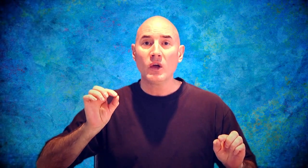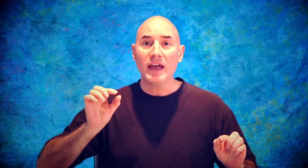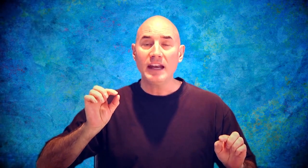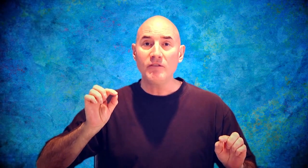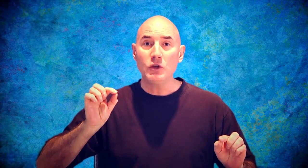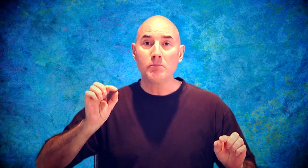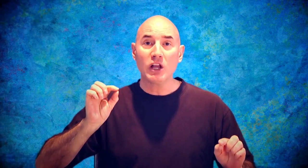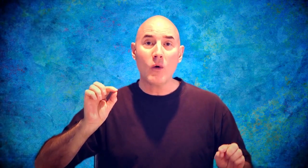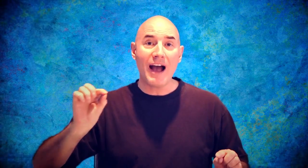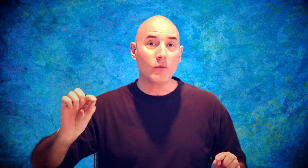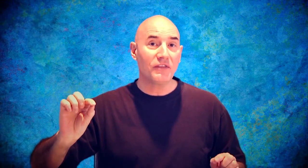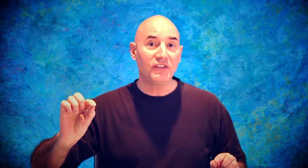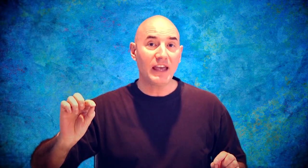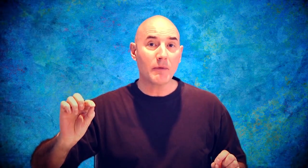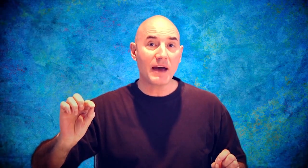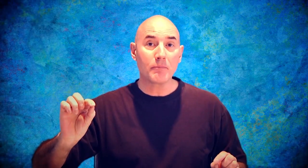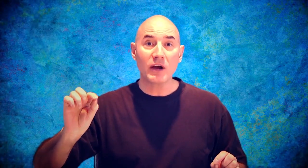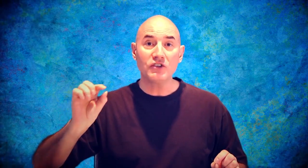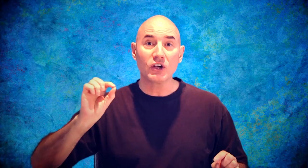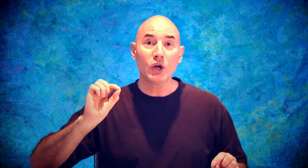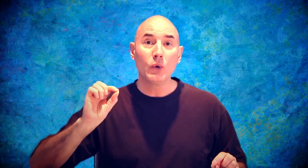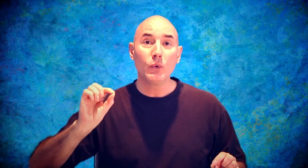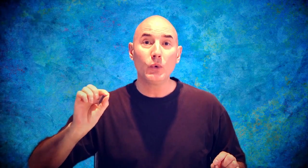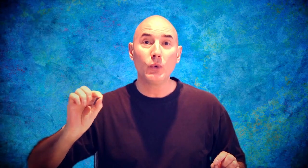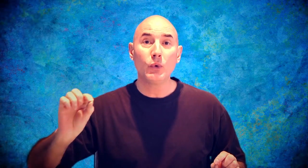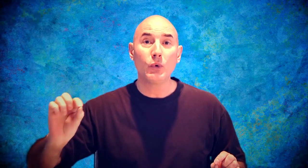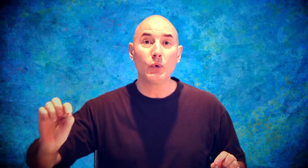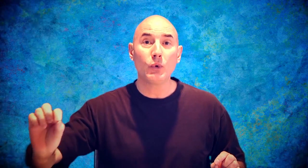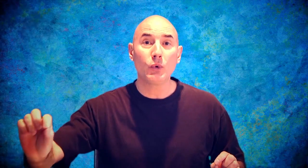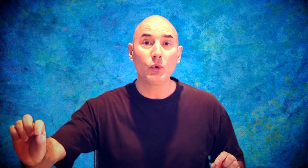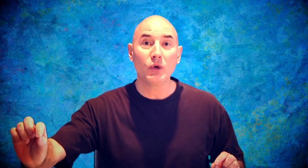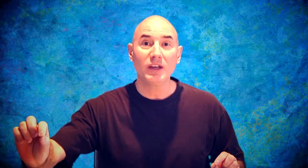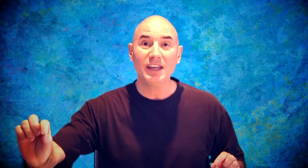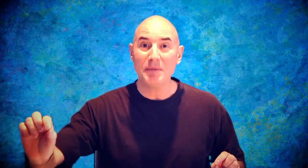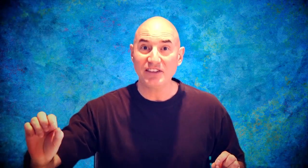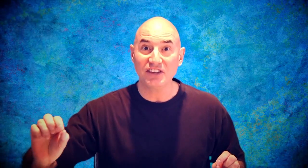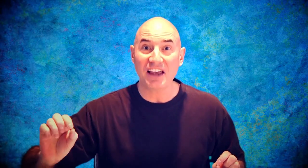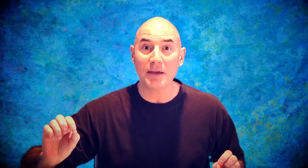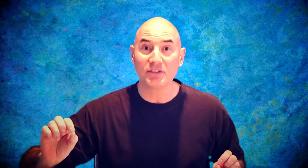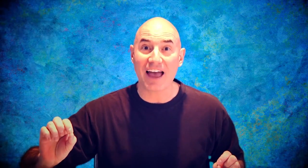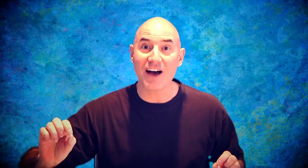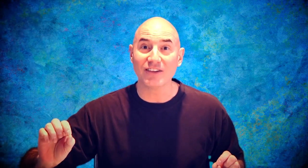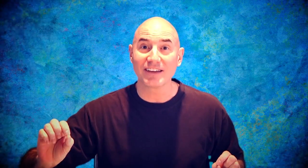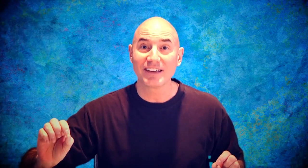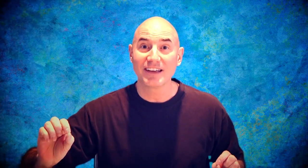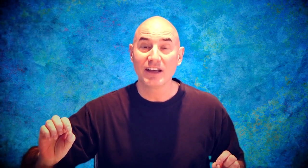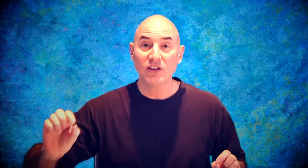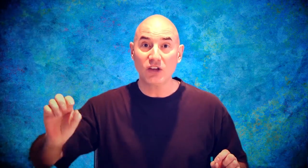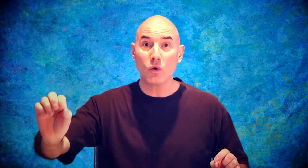And if you blow out with the same amount of pressure, it makes the same sound. So,